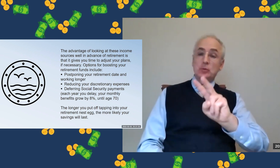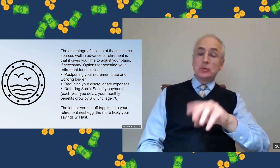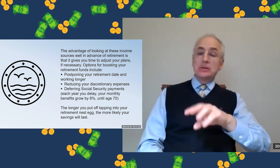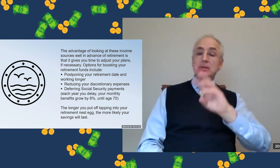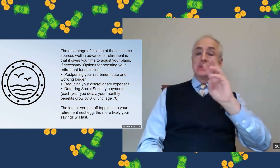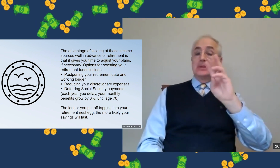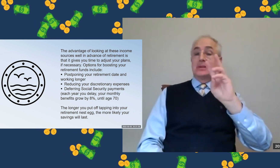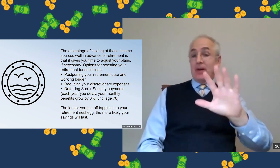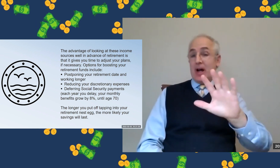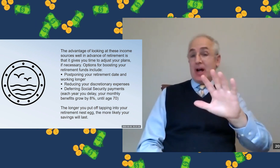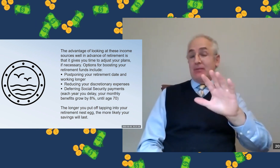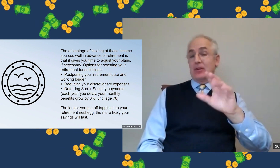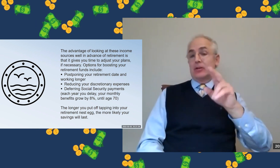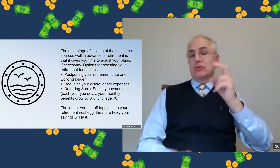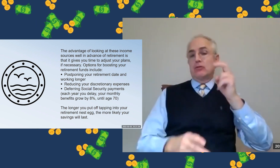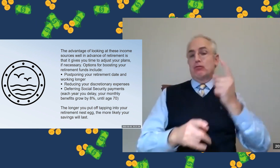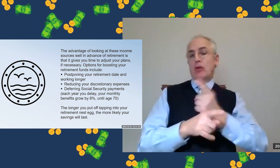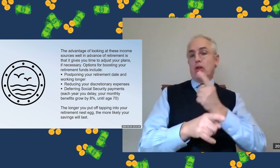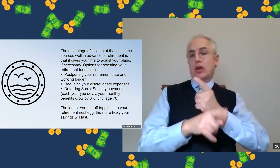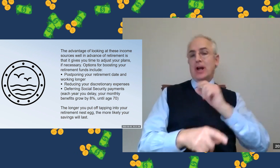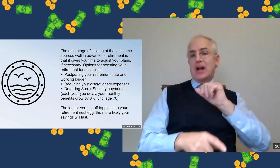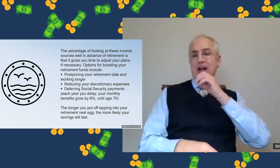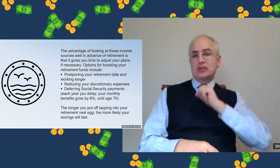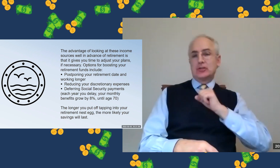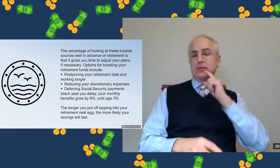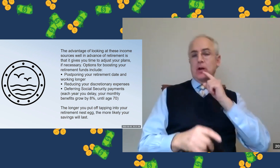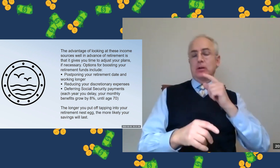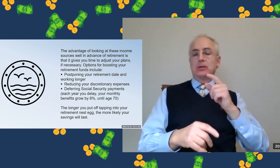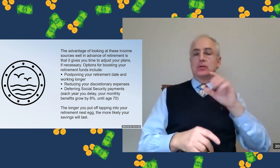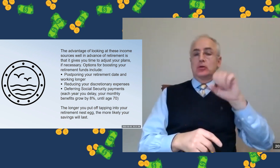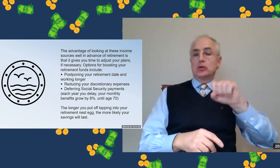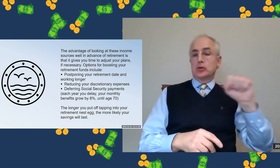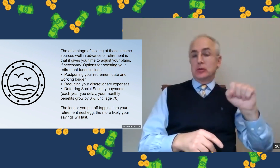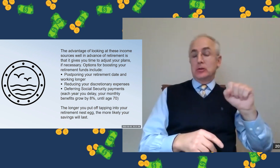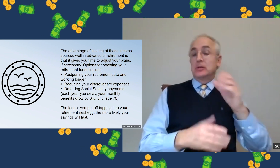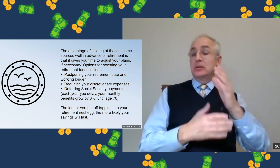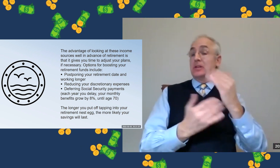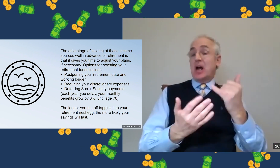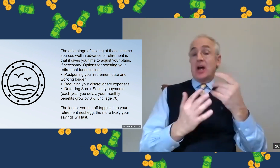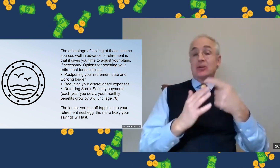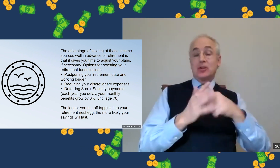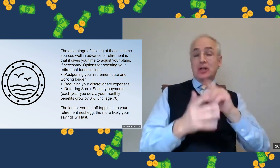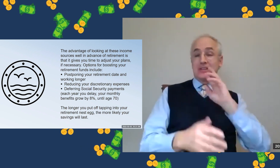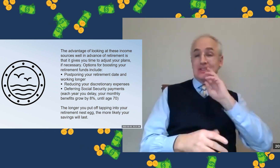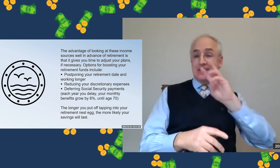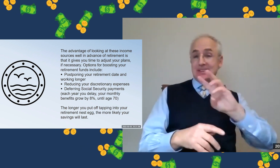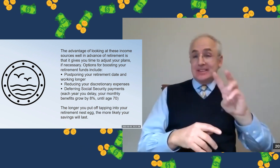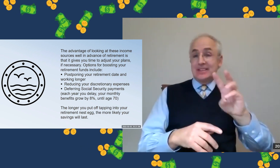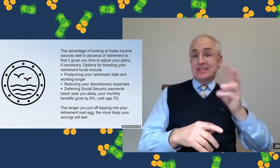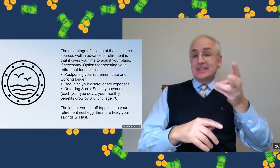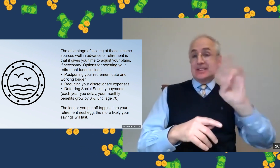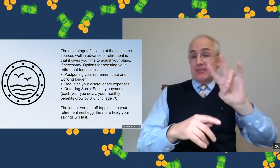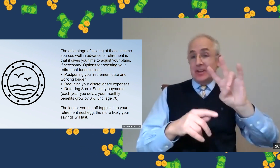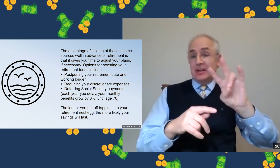At age 55, 60, 62, 65 are all regular ages for Social Security,